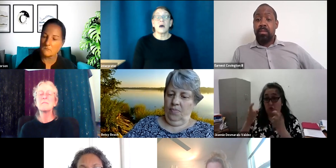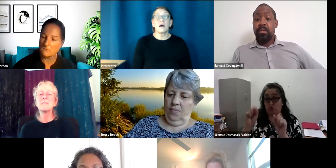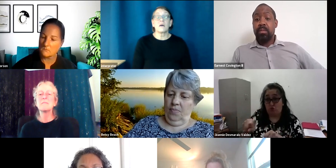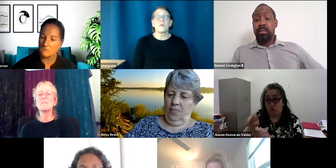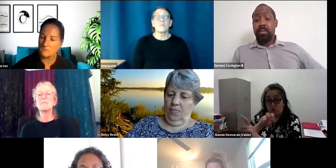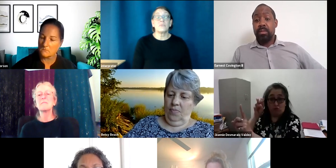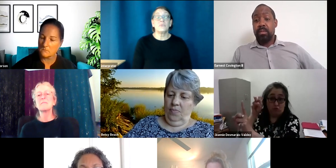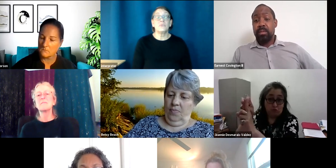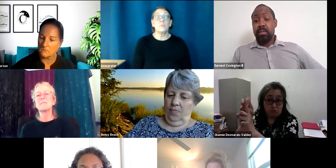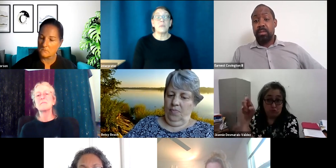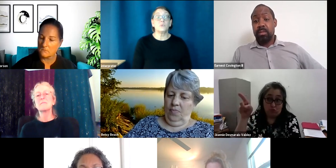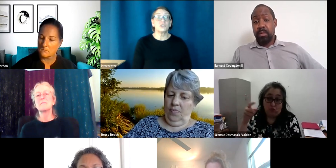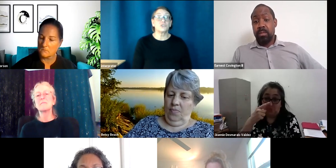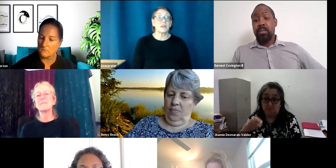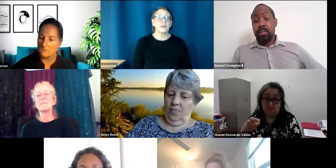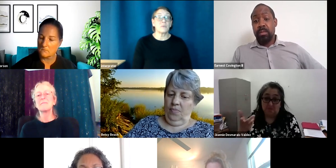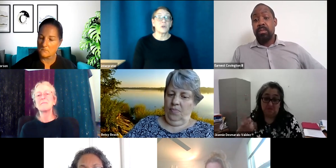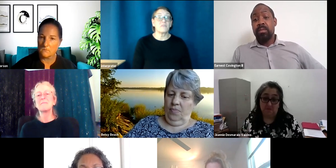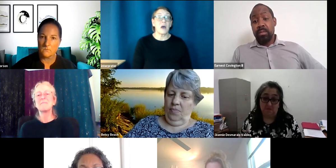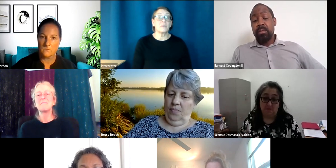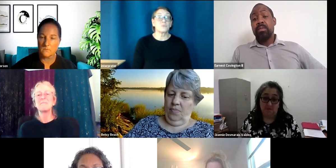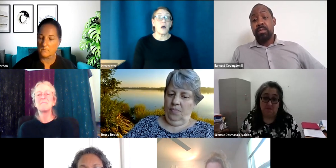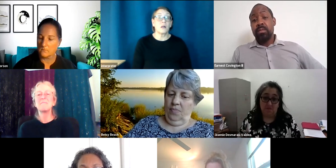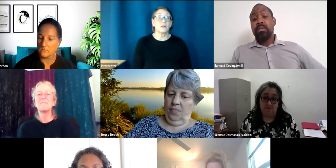maybe we should try to nab one of them as well.